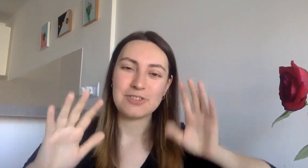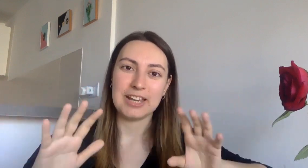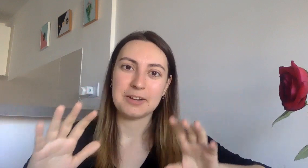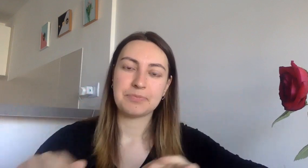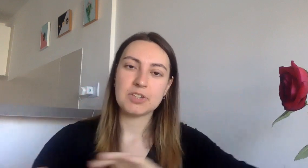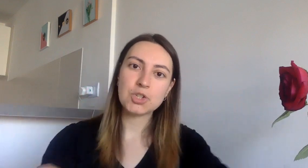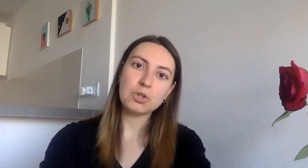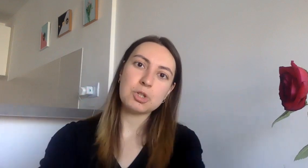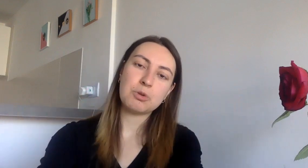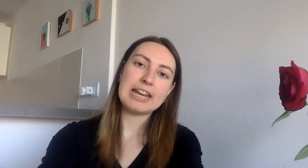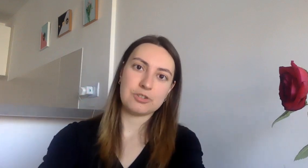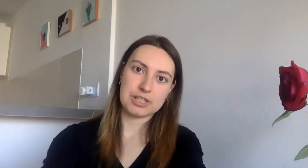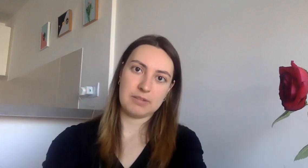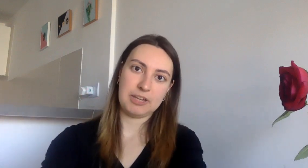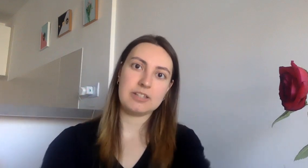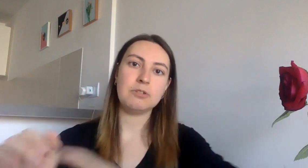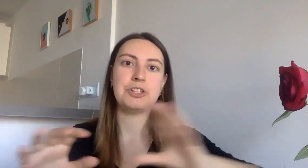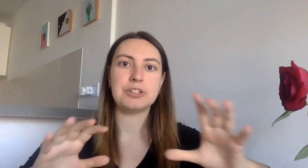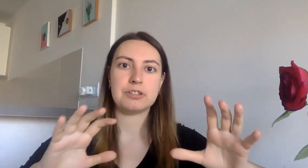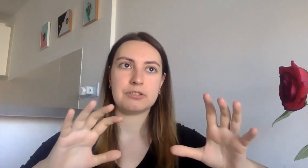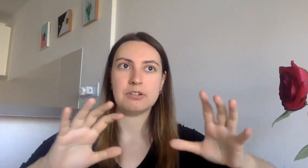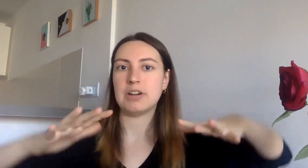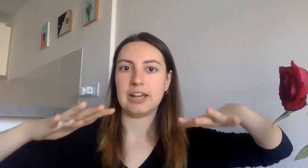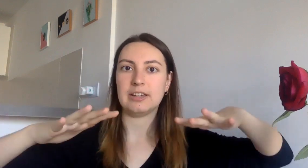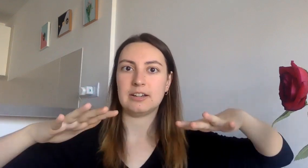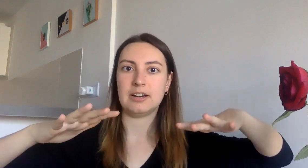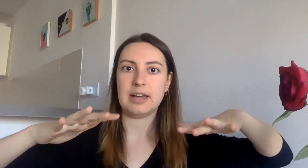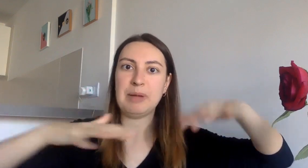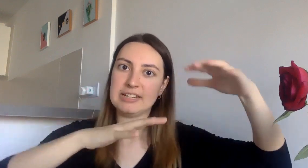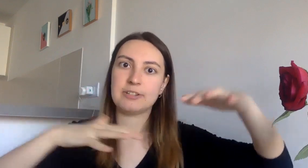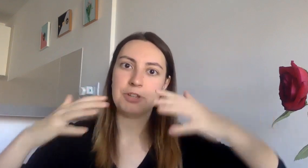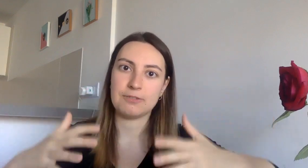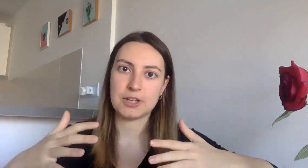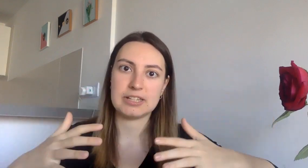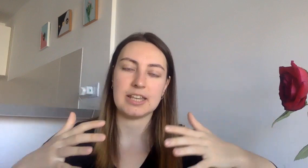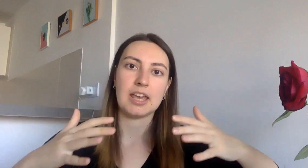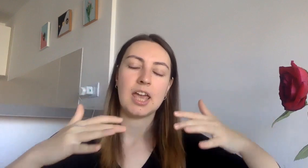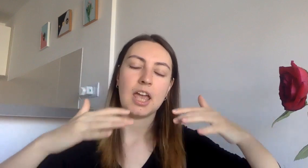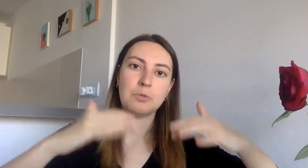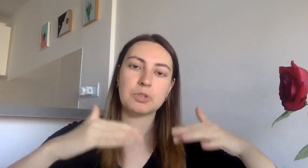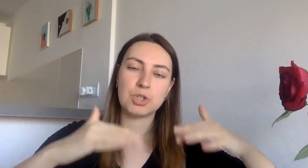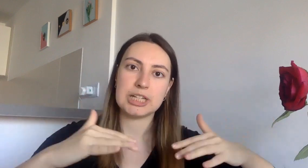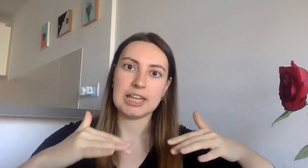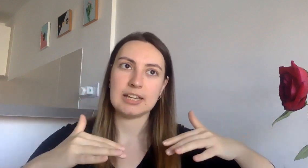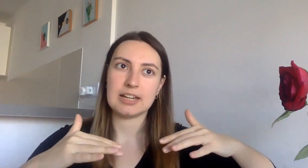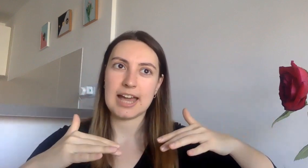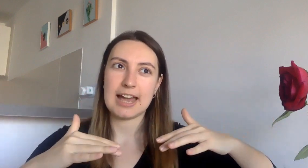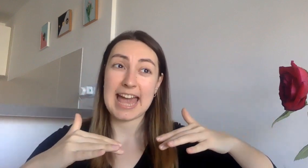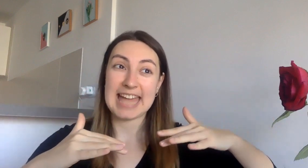trick the school is quite interesting because it was so like uh appendix of university and we would study at